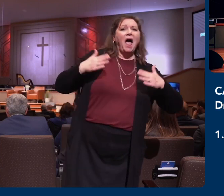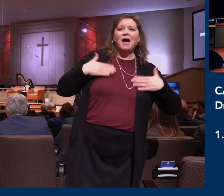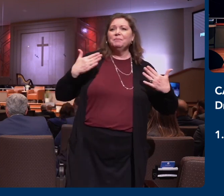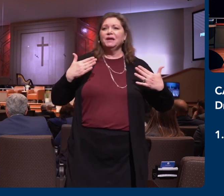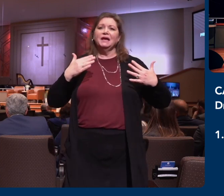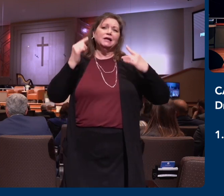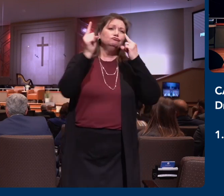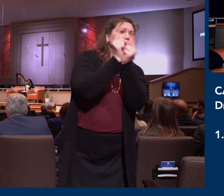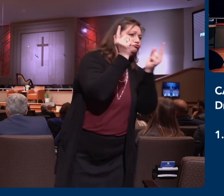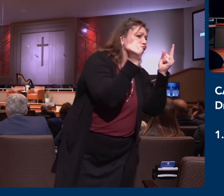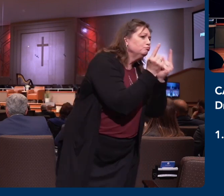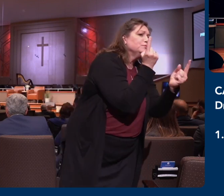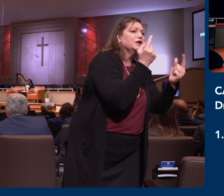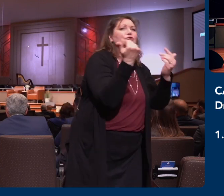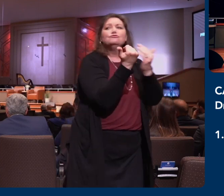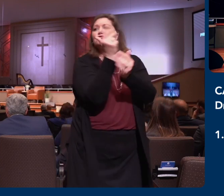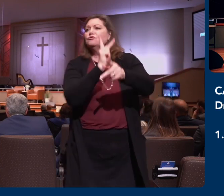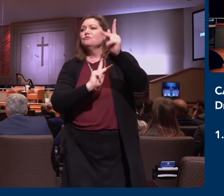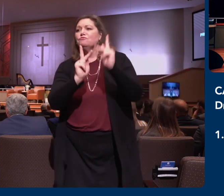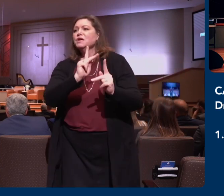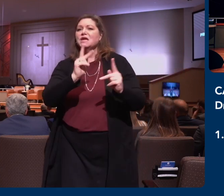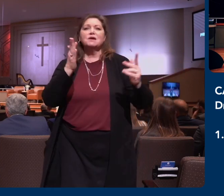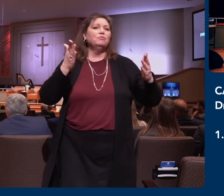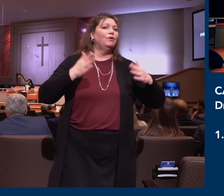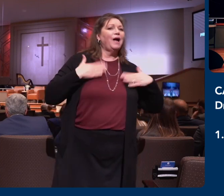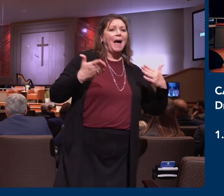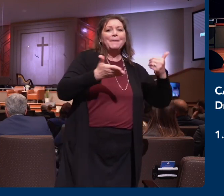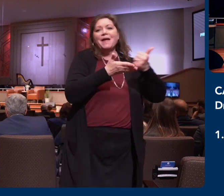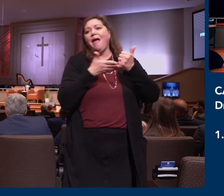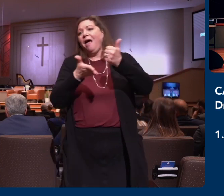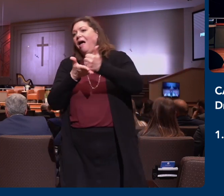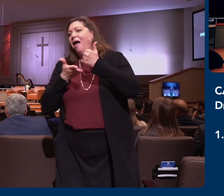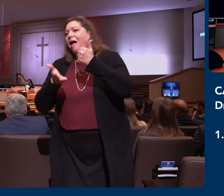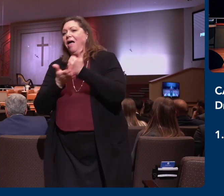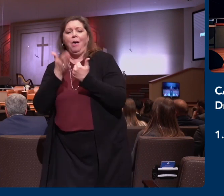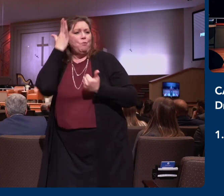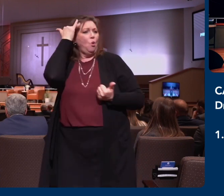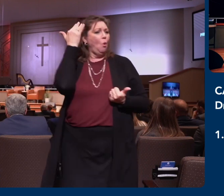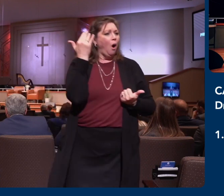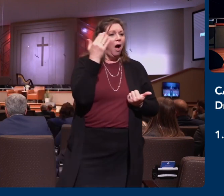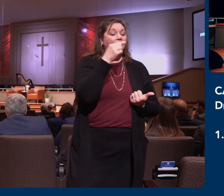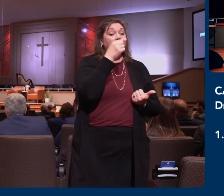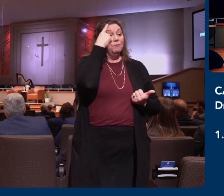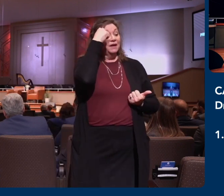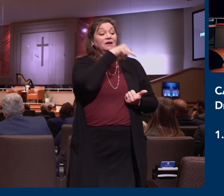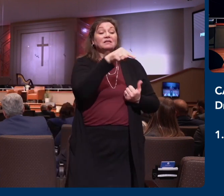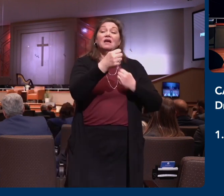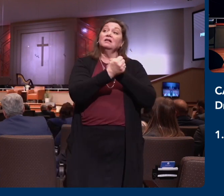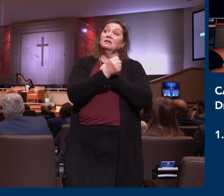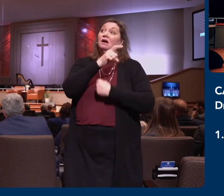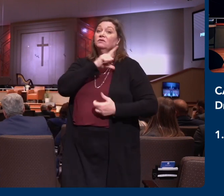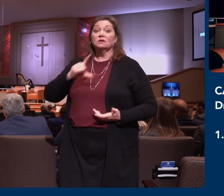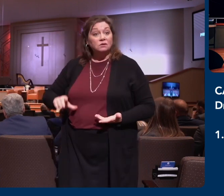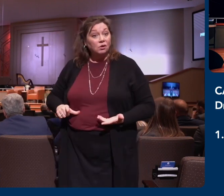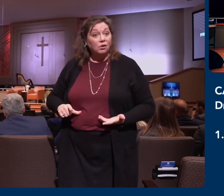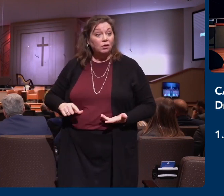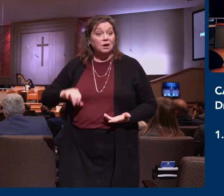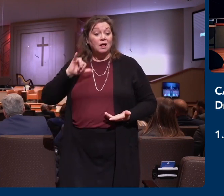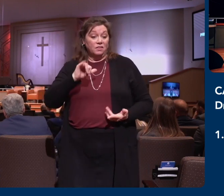there to help on a work day. They're just there. Why? Because they love the brethren. And that's what was going on there in the church of Colossus. They were serving